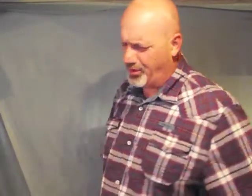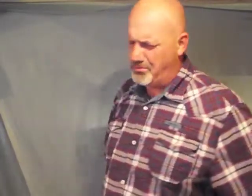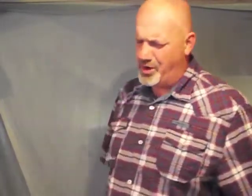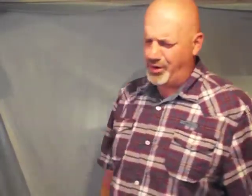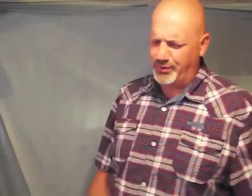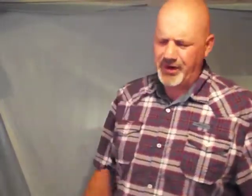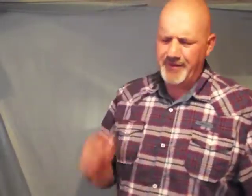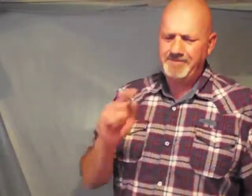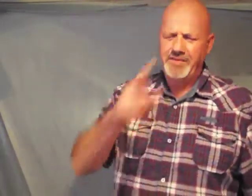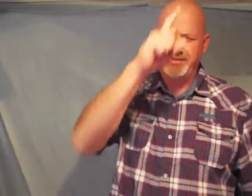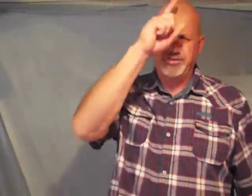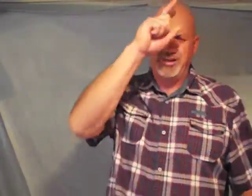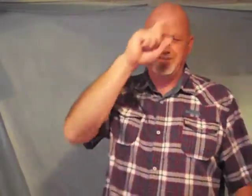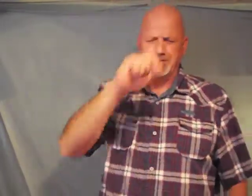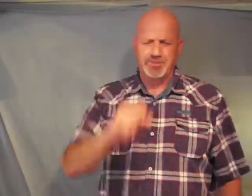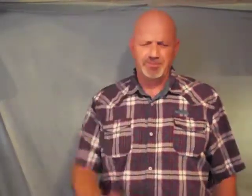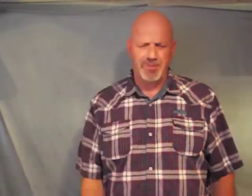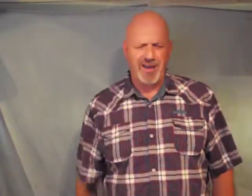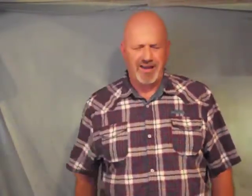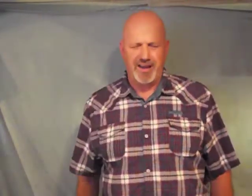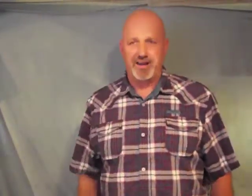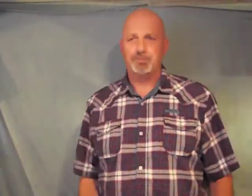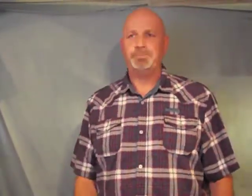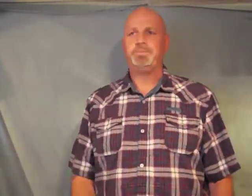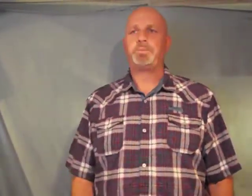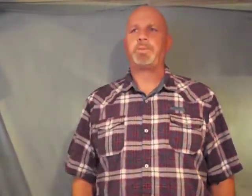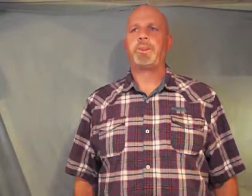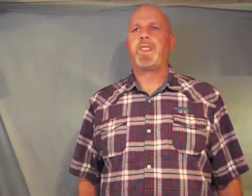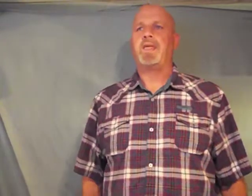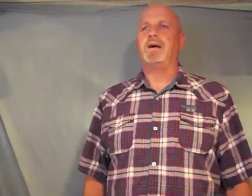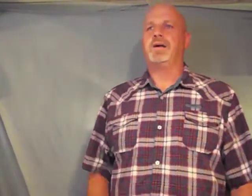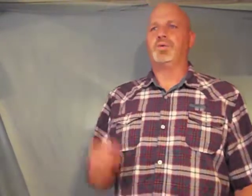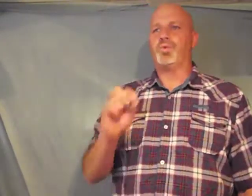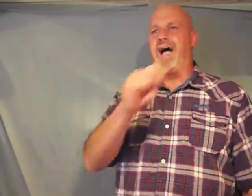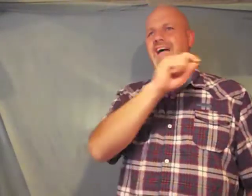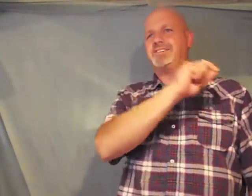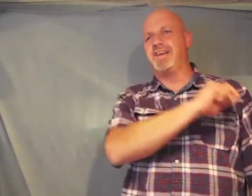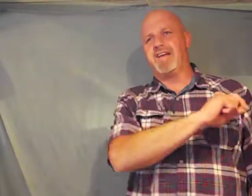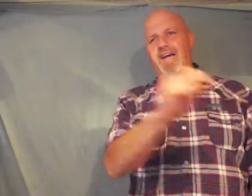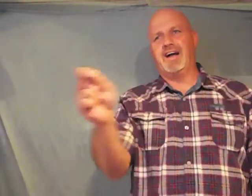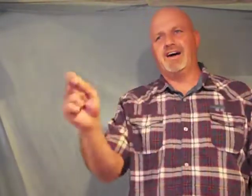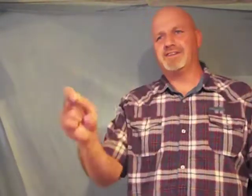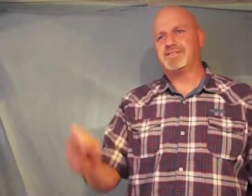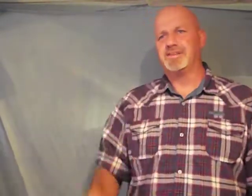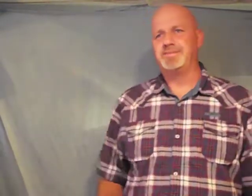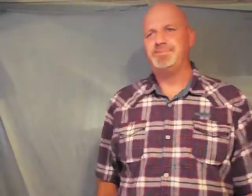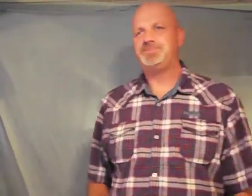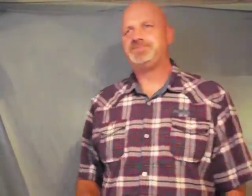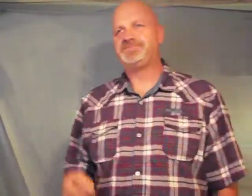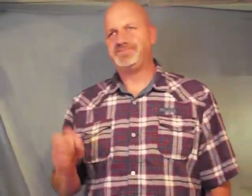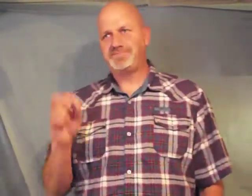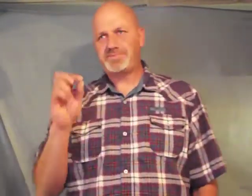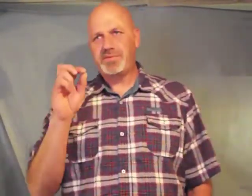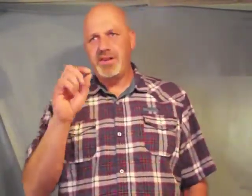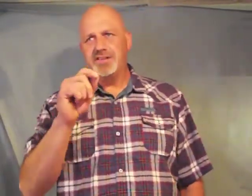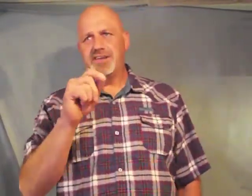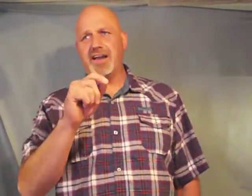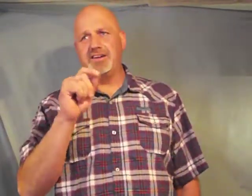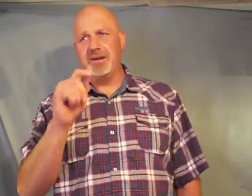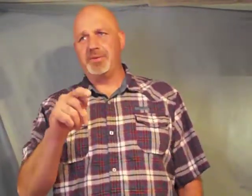removed in Jesus mighty name riots and chaos 2nd Timothy